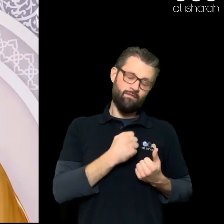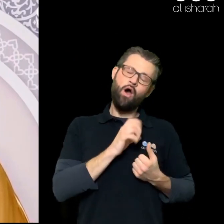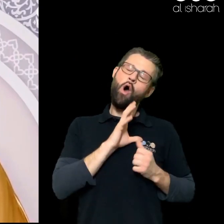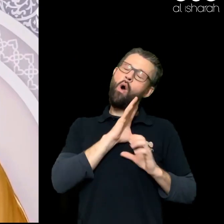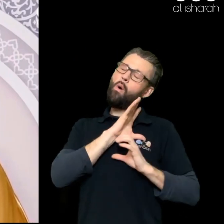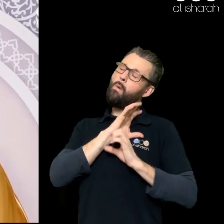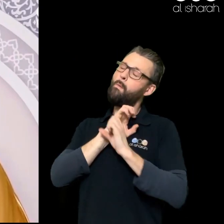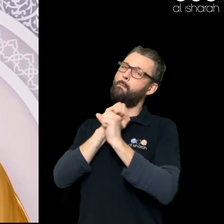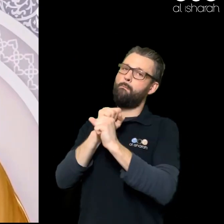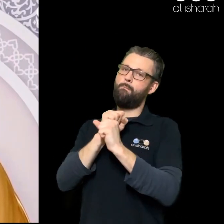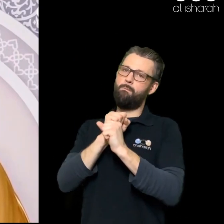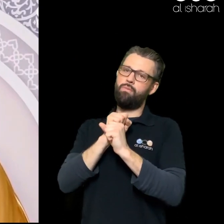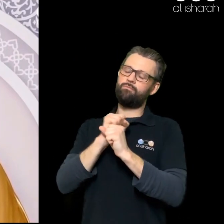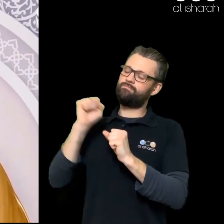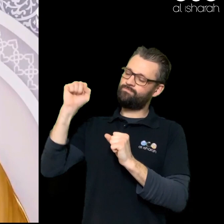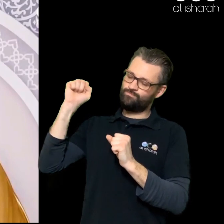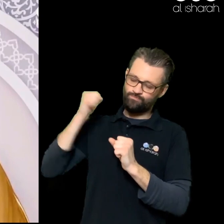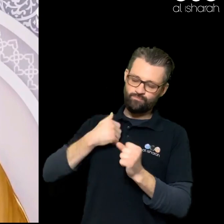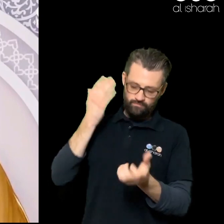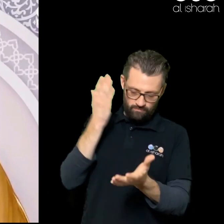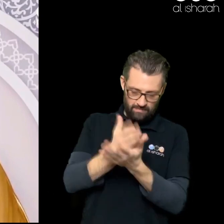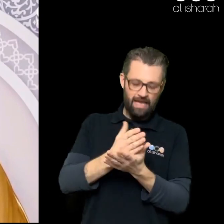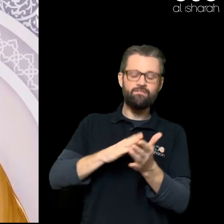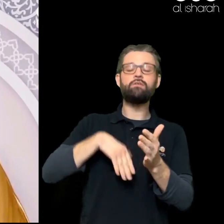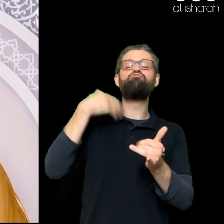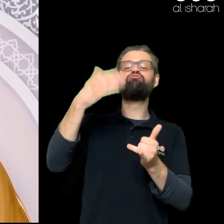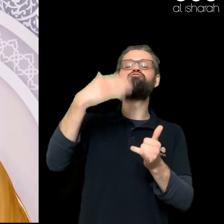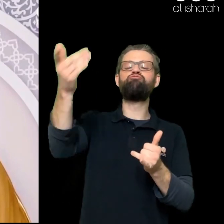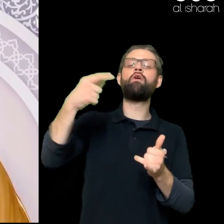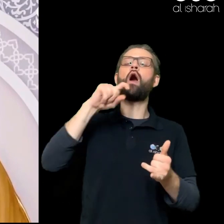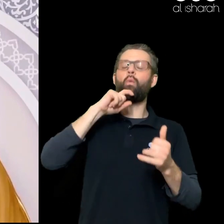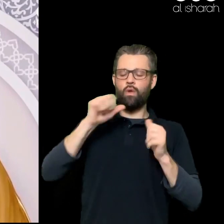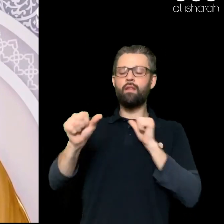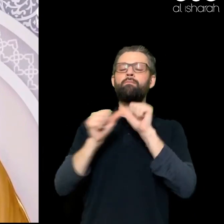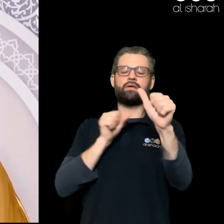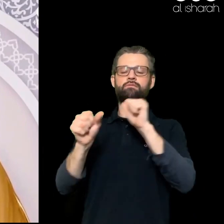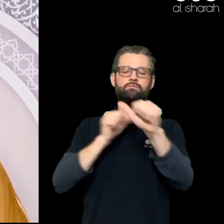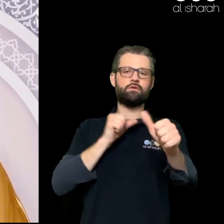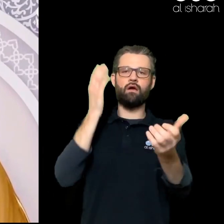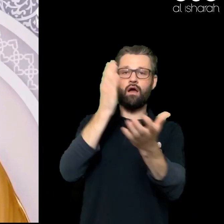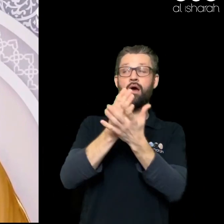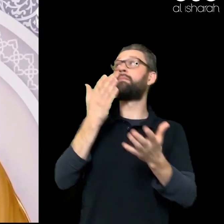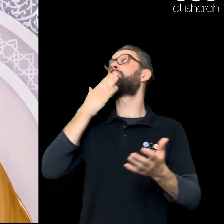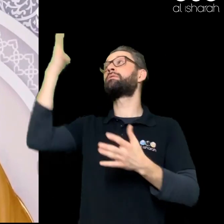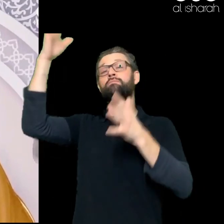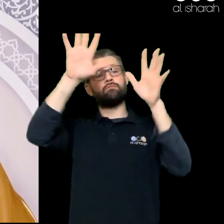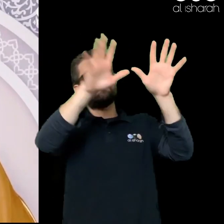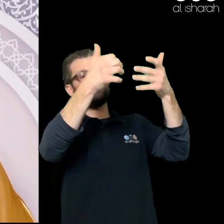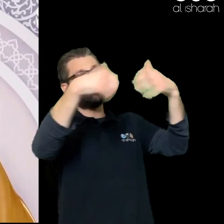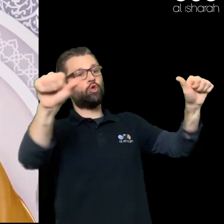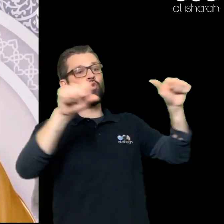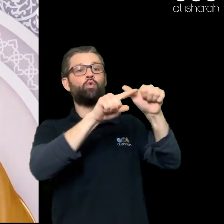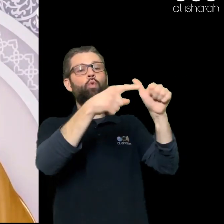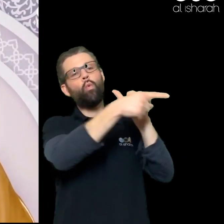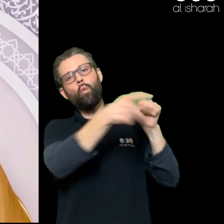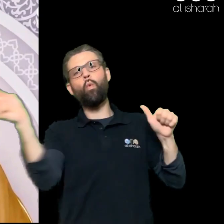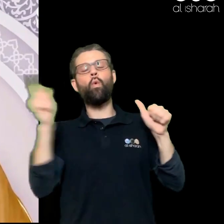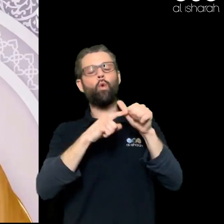be cured May Allah cure All those who are Sick and ill Not only With the corona virus But with any Other sickness Or illness